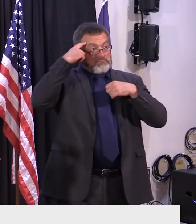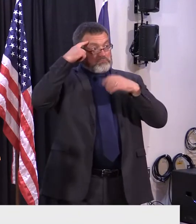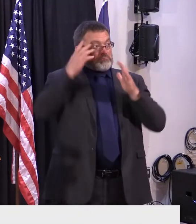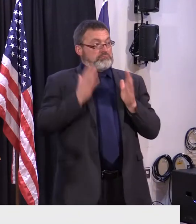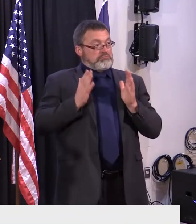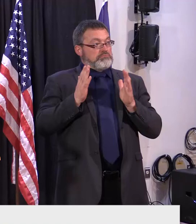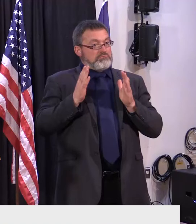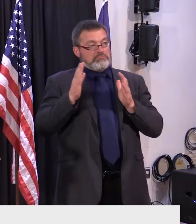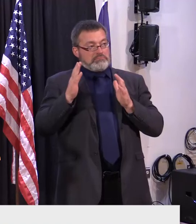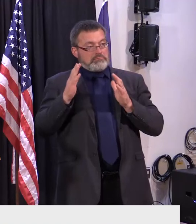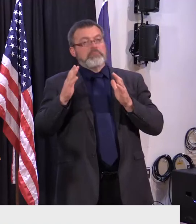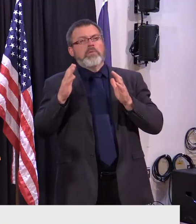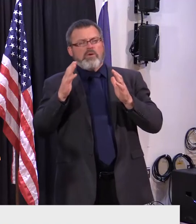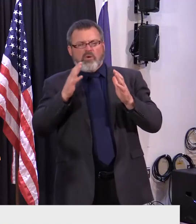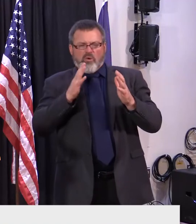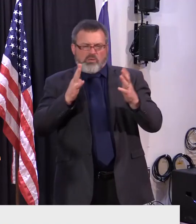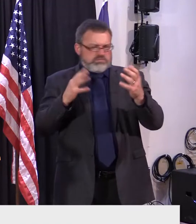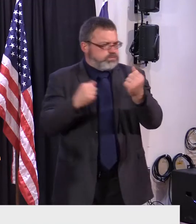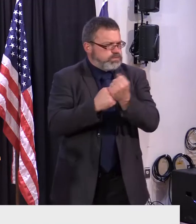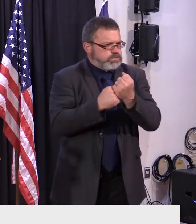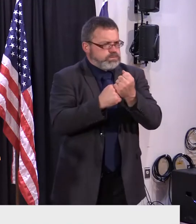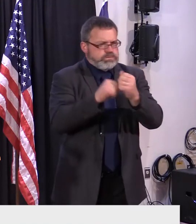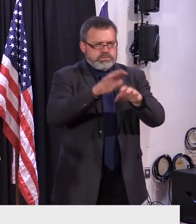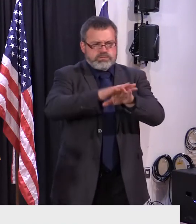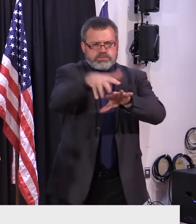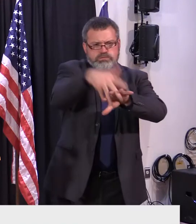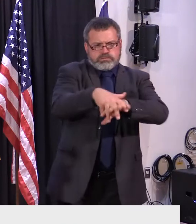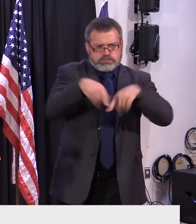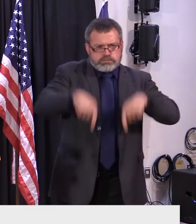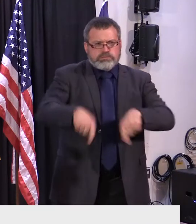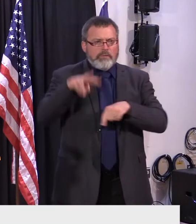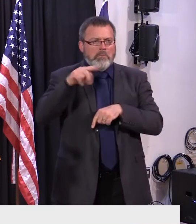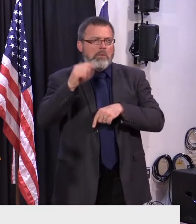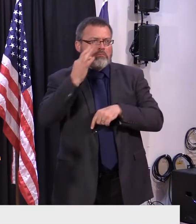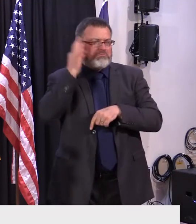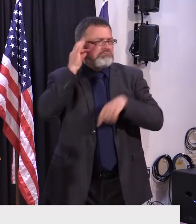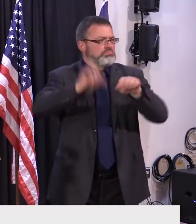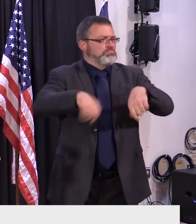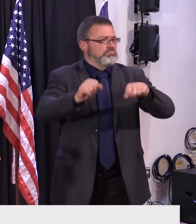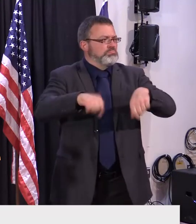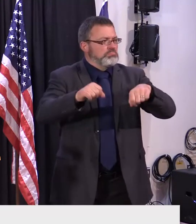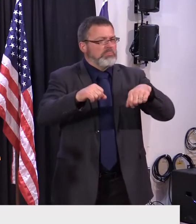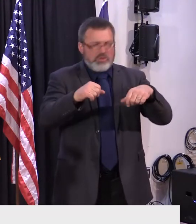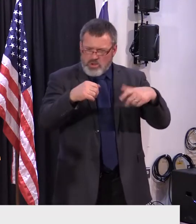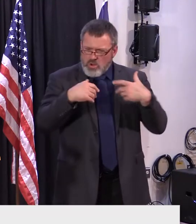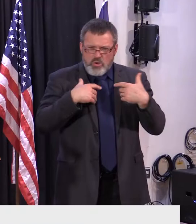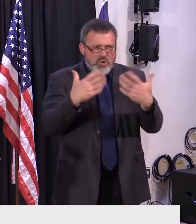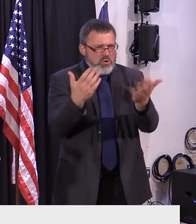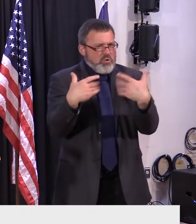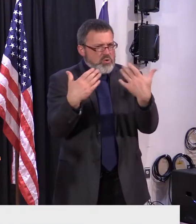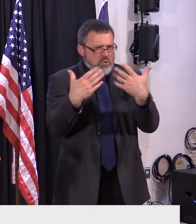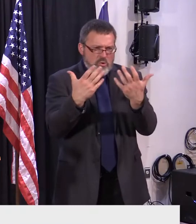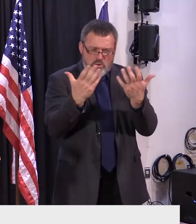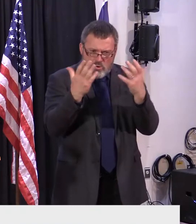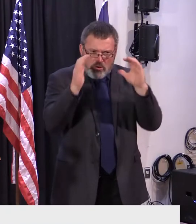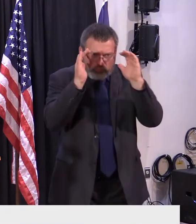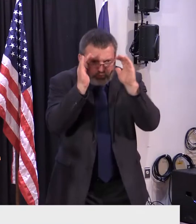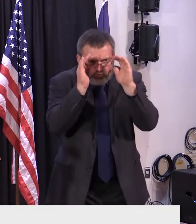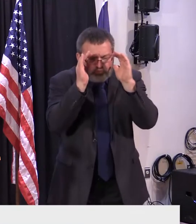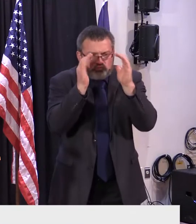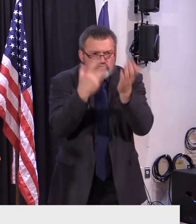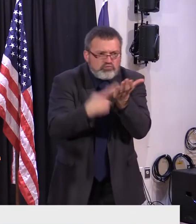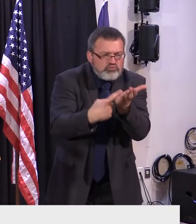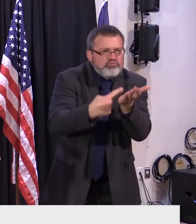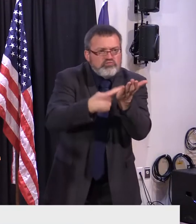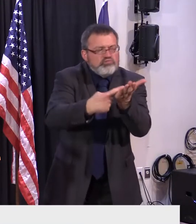but I would say we should at least hear them out. And we should also, when I say